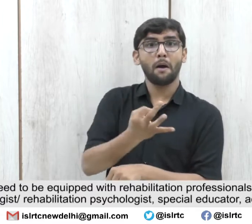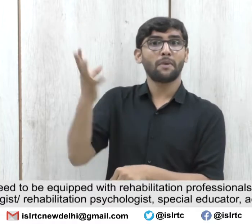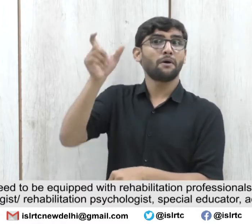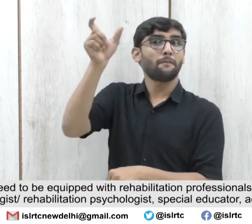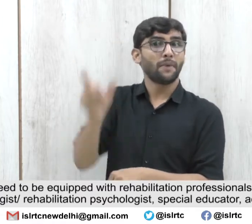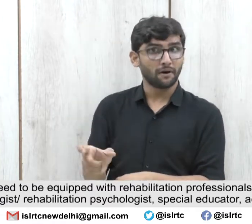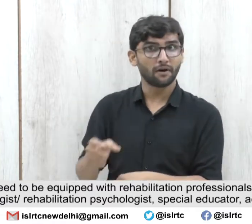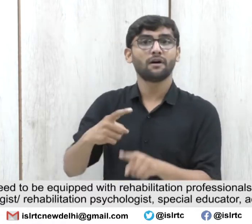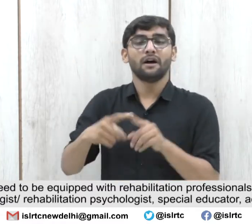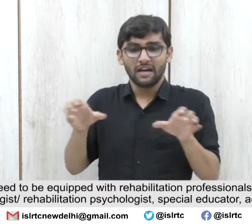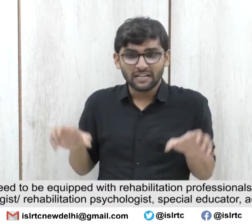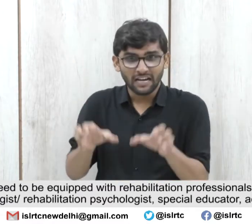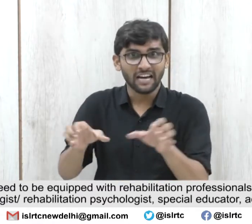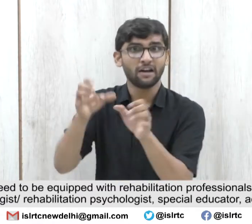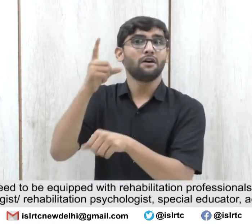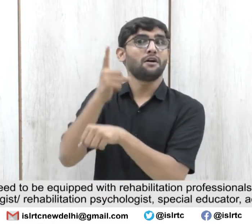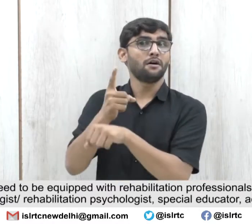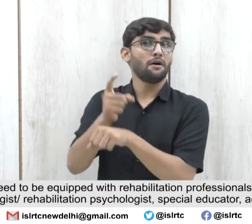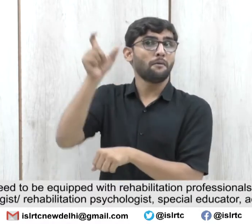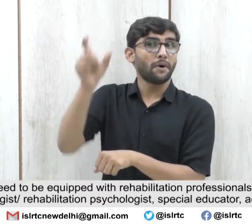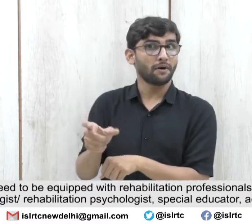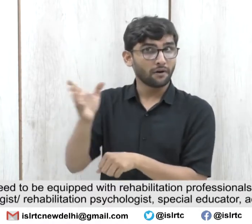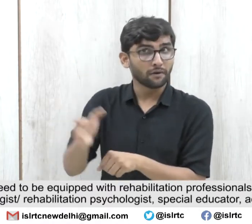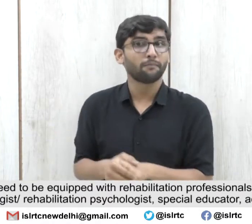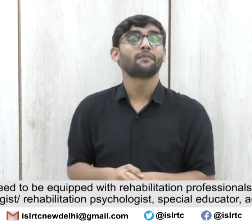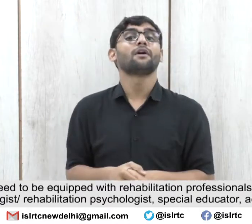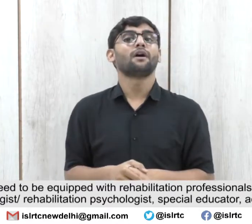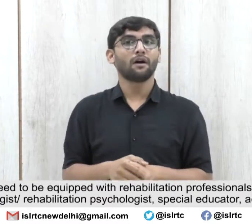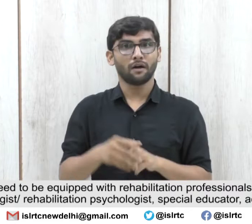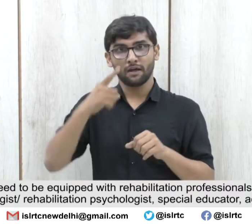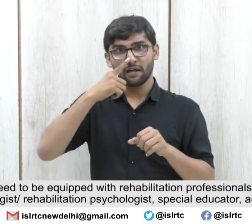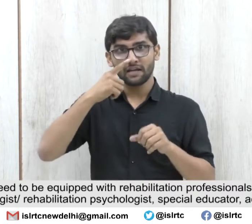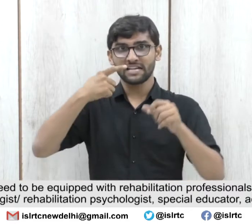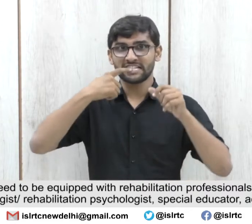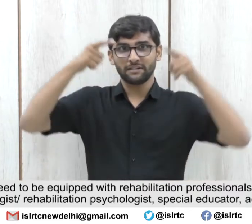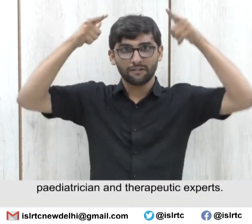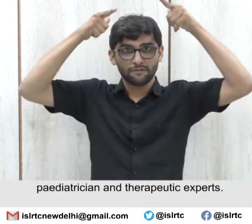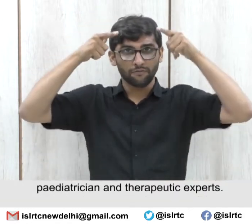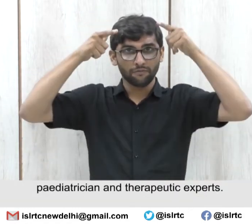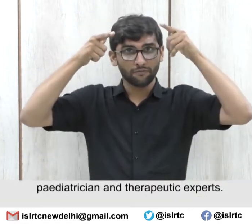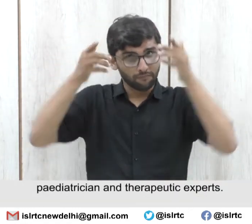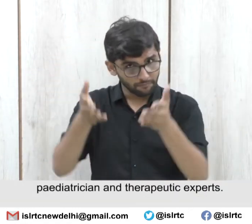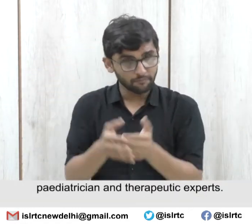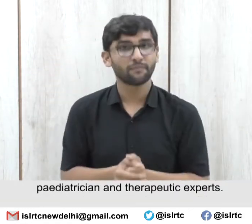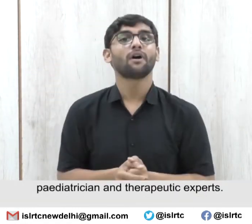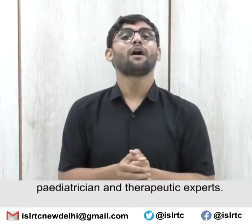Activity Teacher, Nurse, Pediatrician